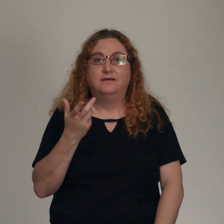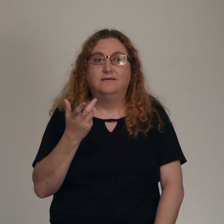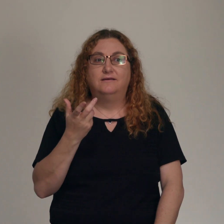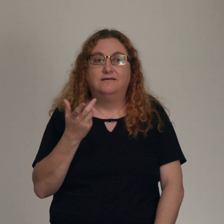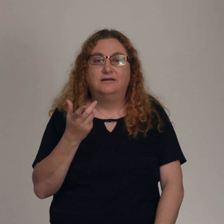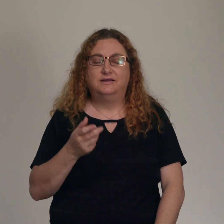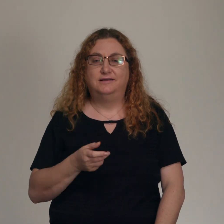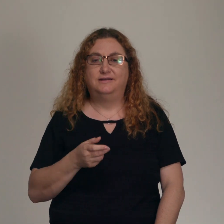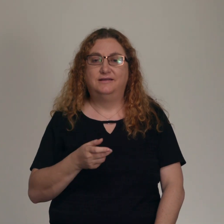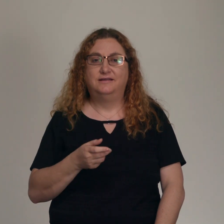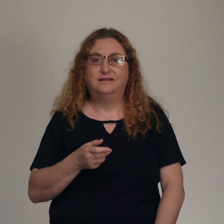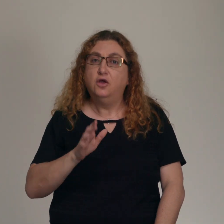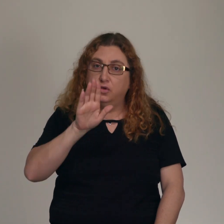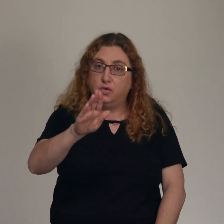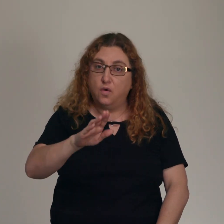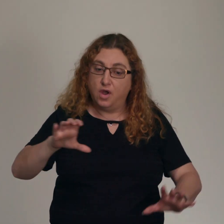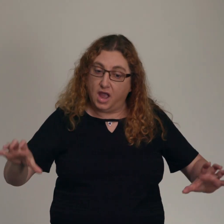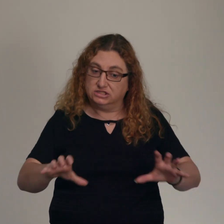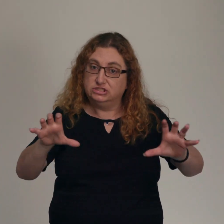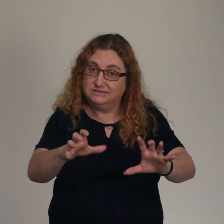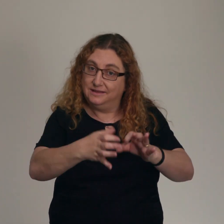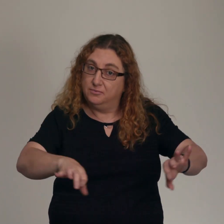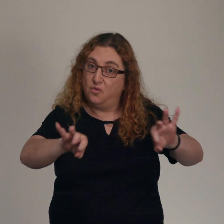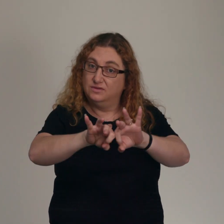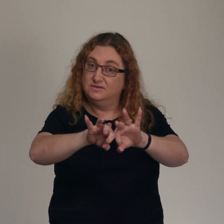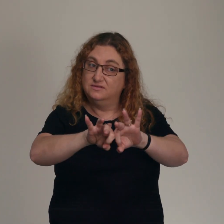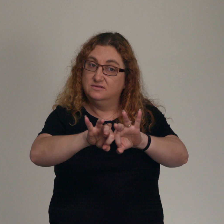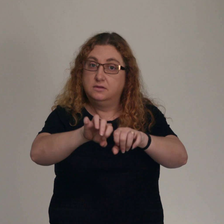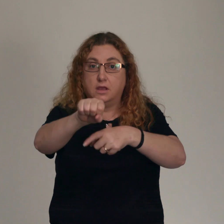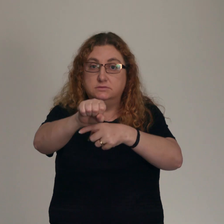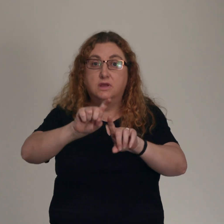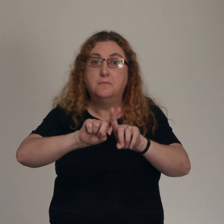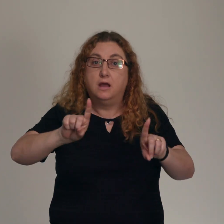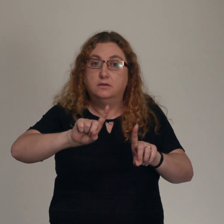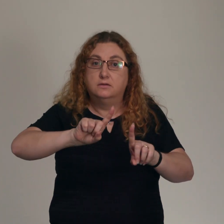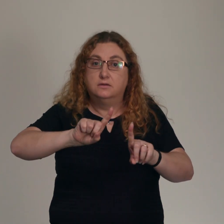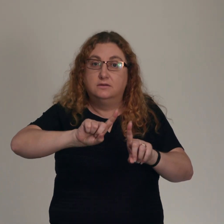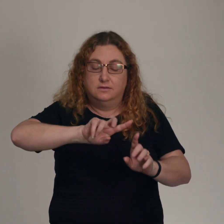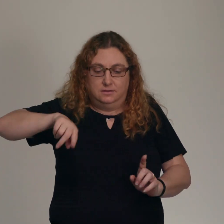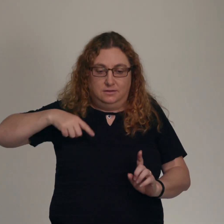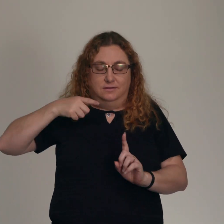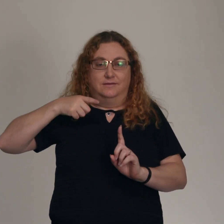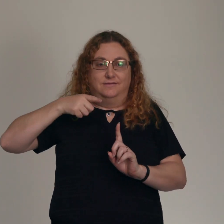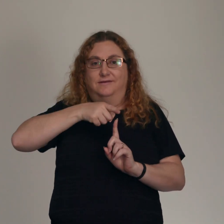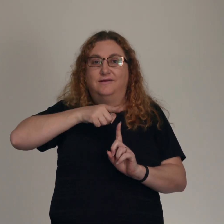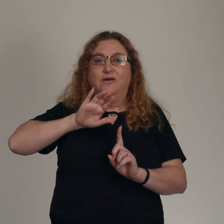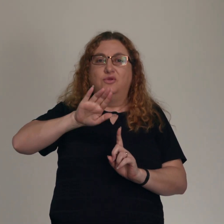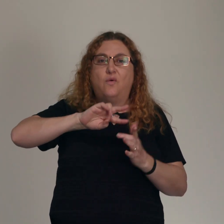just our actions that matter, but our intentions matter. Later in the Sermon on the Mount, Jesus talks about